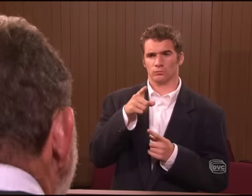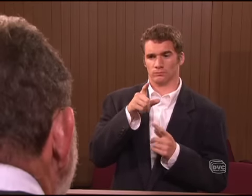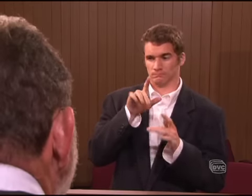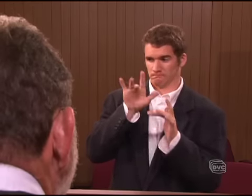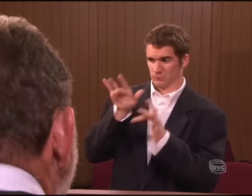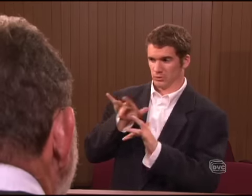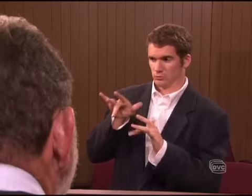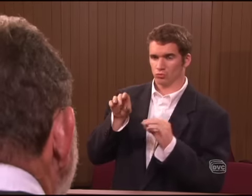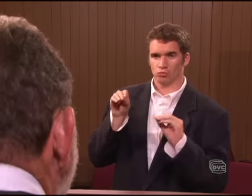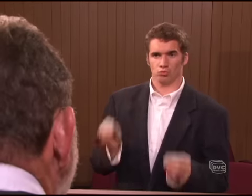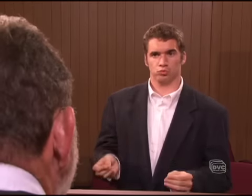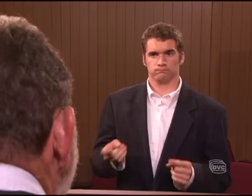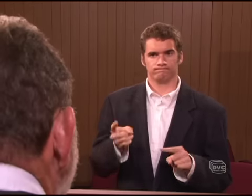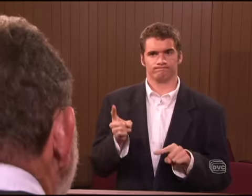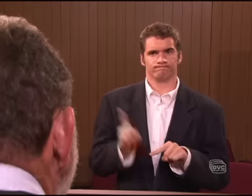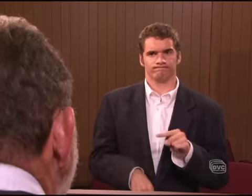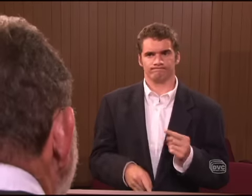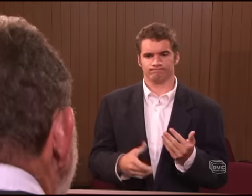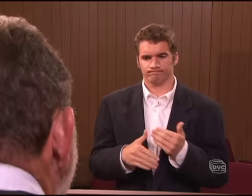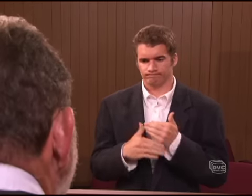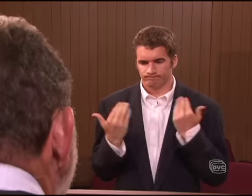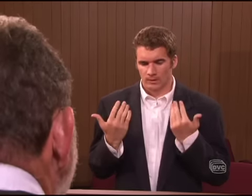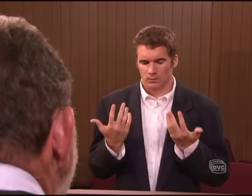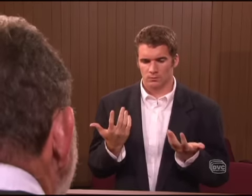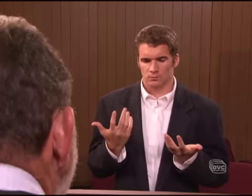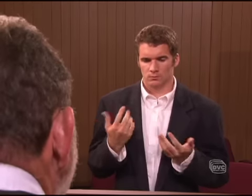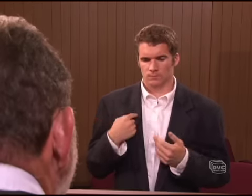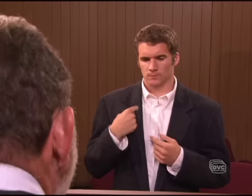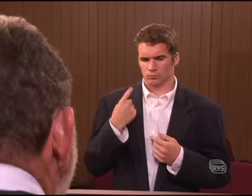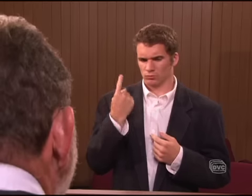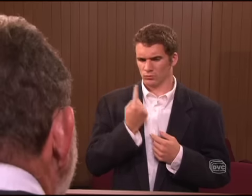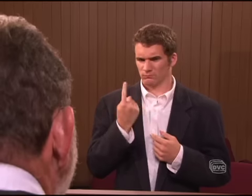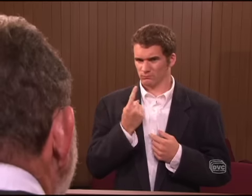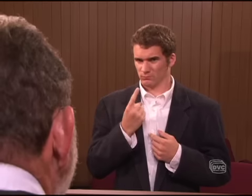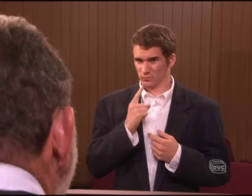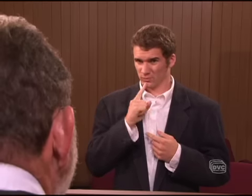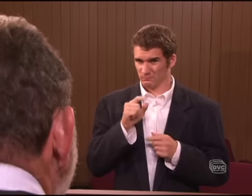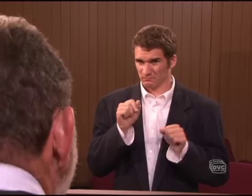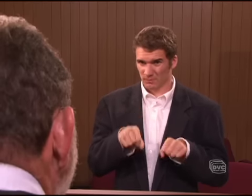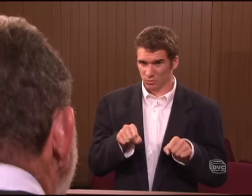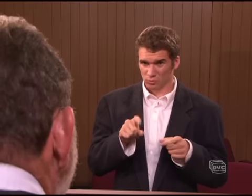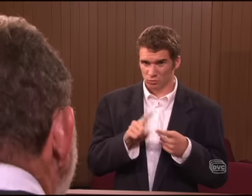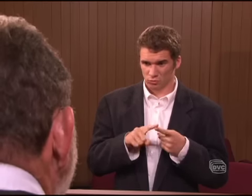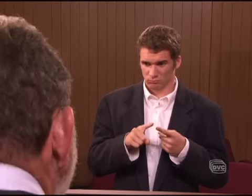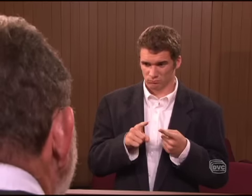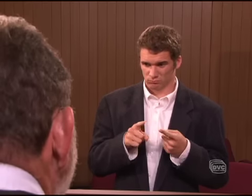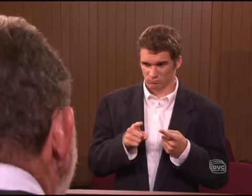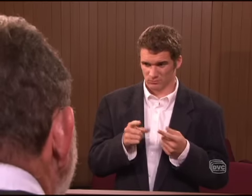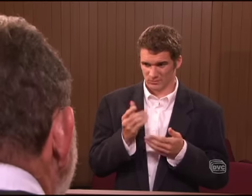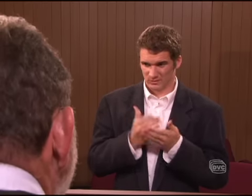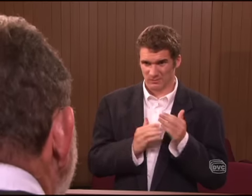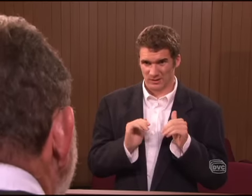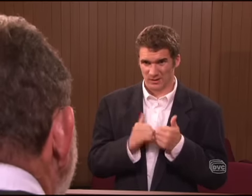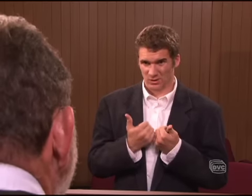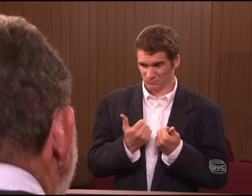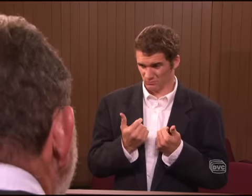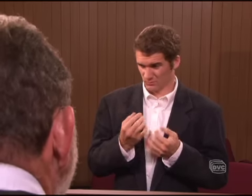But I've noticed you can't show my brother any mercy. But I'd like to ask you, is it possible somehow